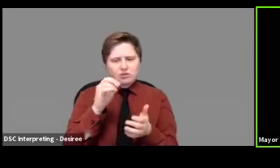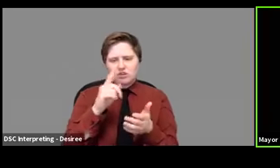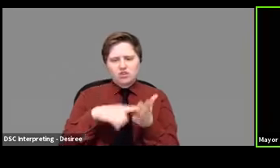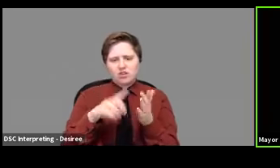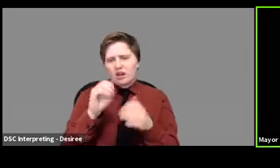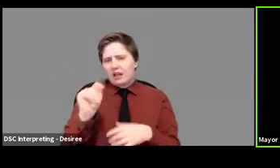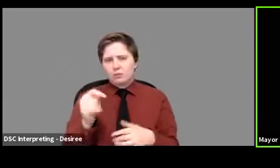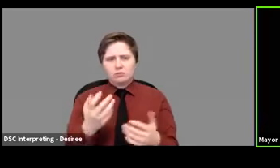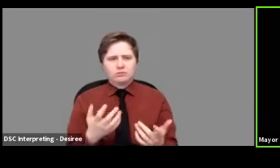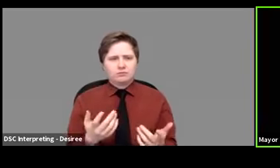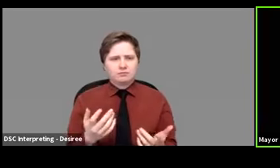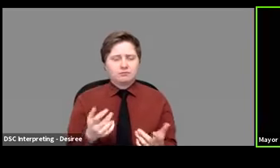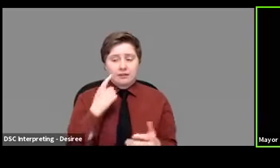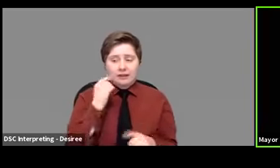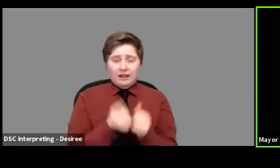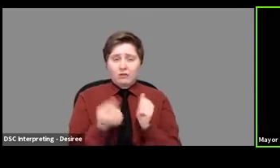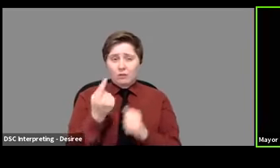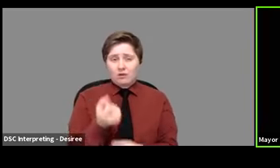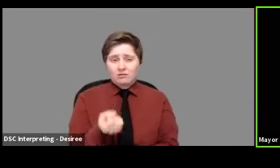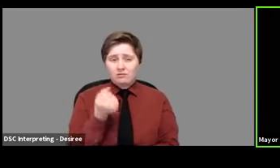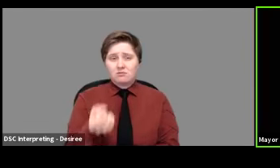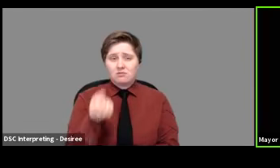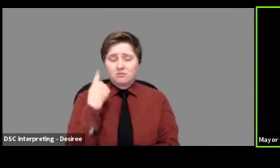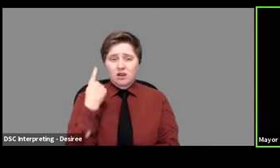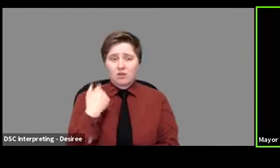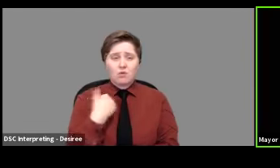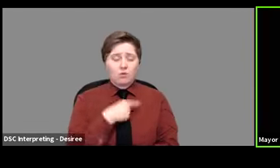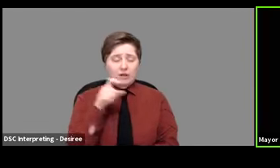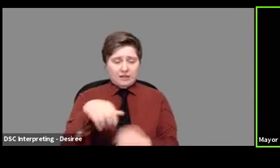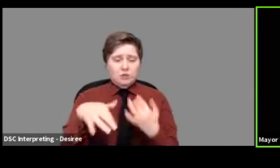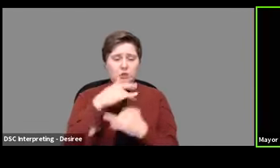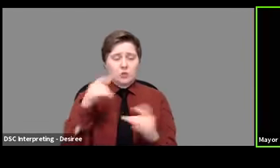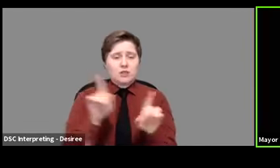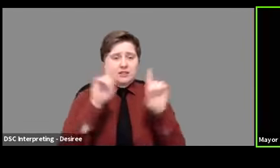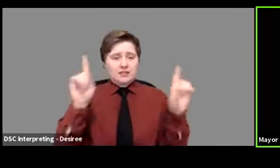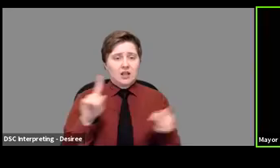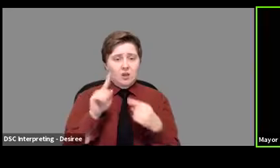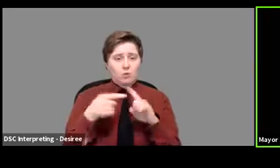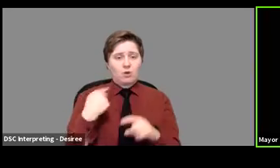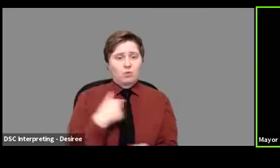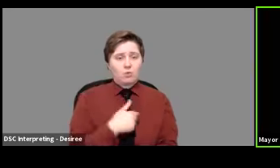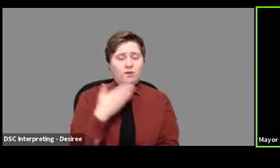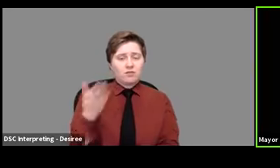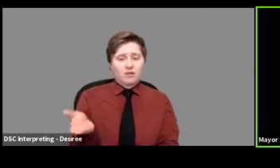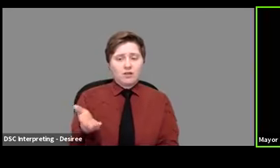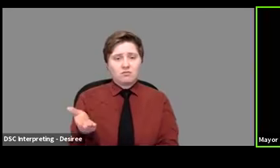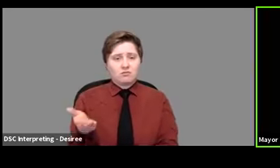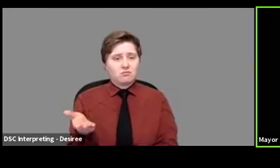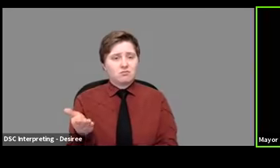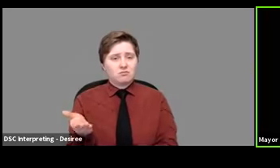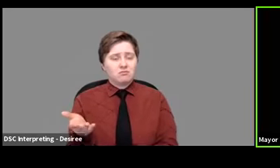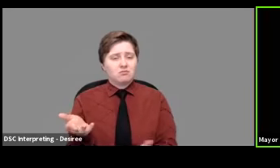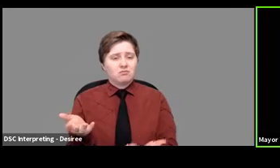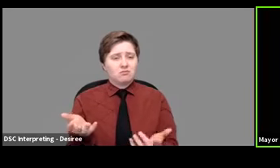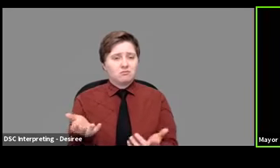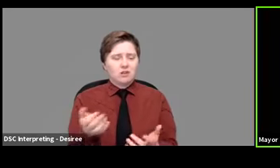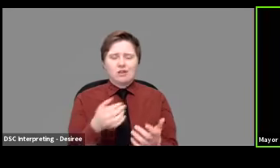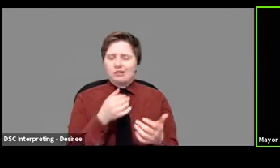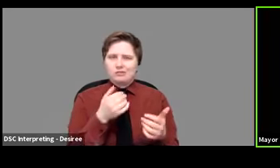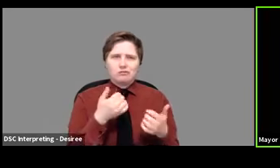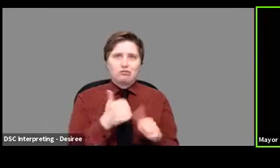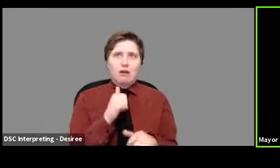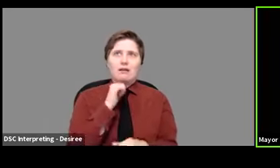you know, I think everyone would understand that, you know, we need social distancing when we're there trying not to read what the, is in the national inquirer.